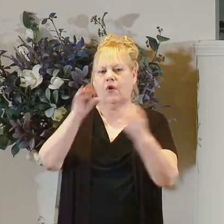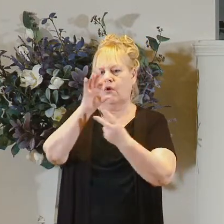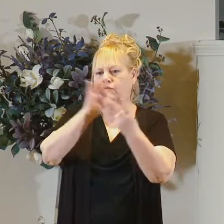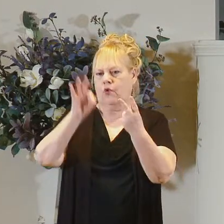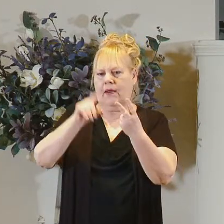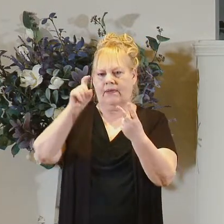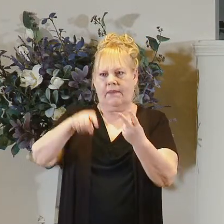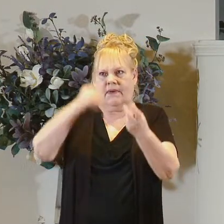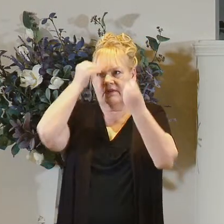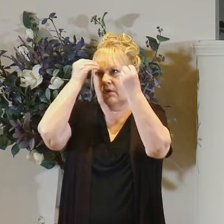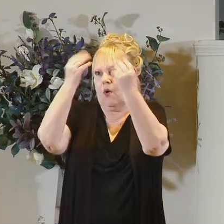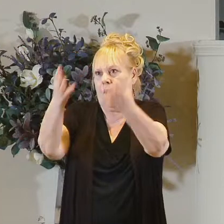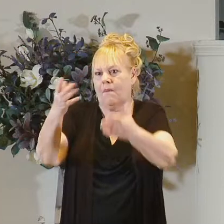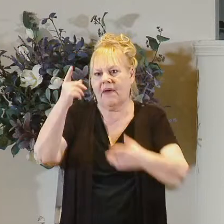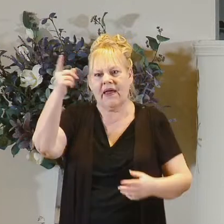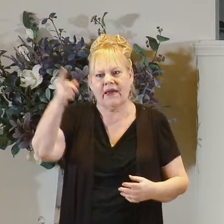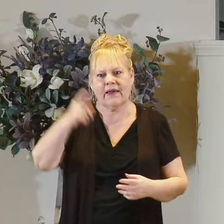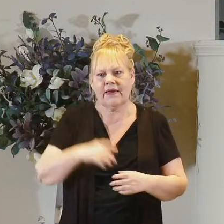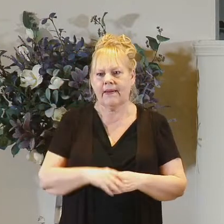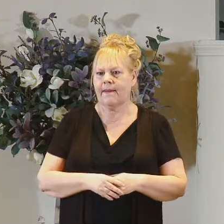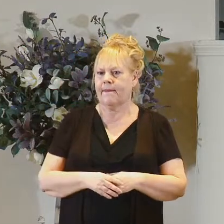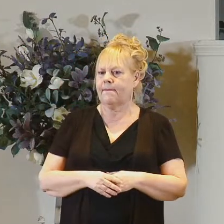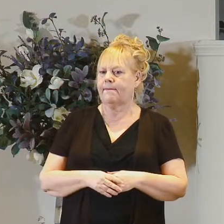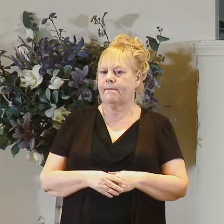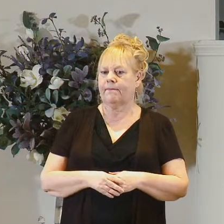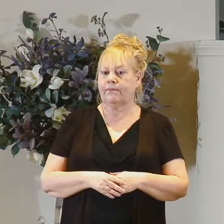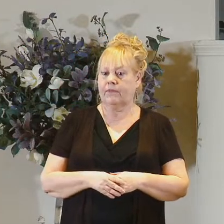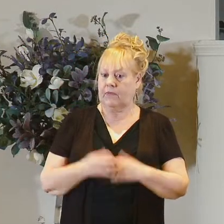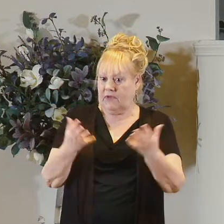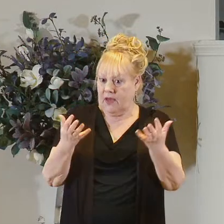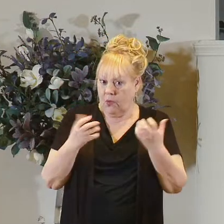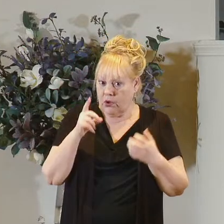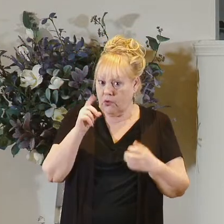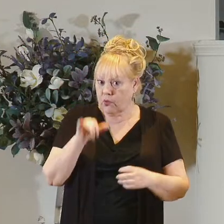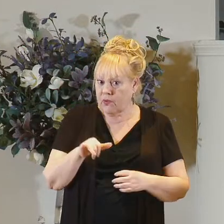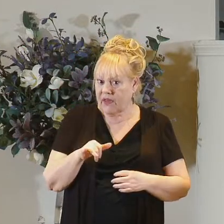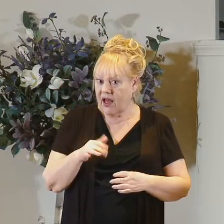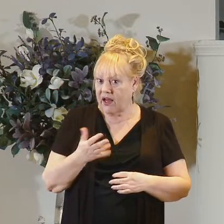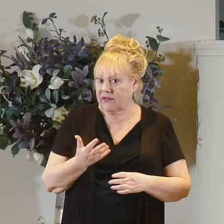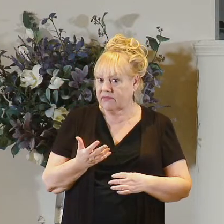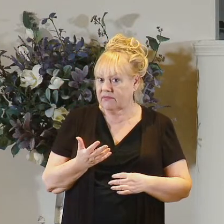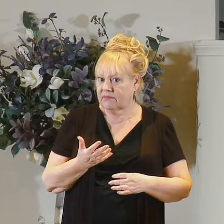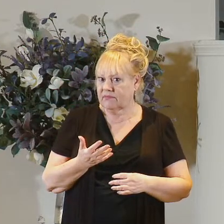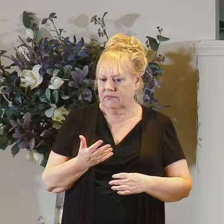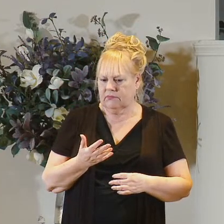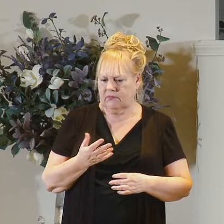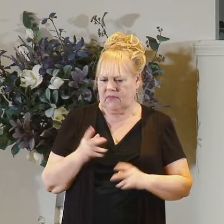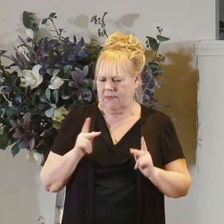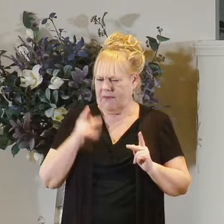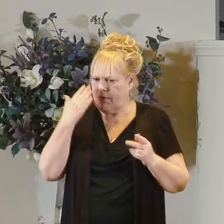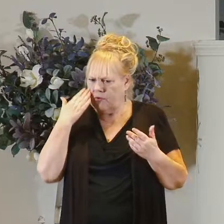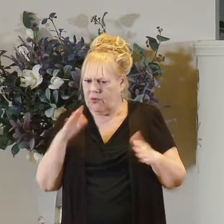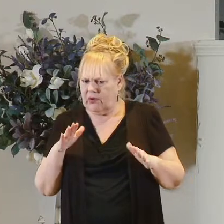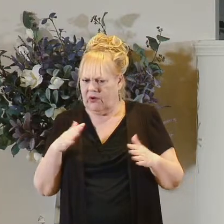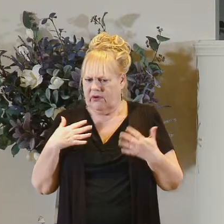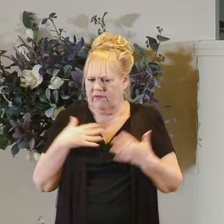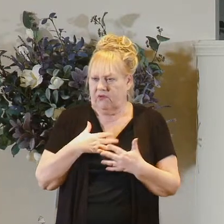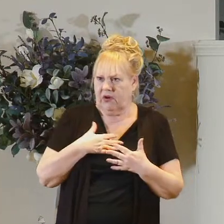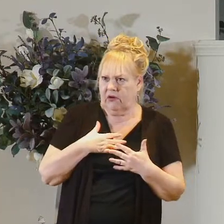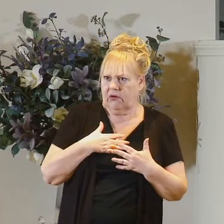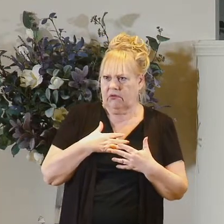to obey him do they want to do that well they don't know they're afraid